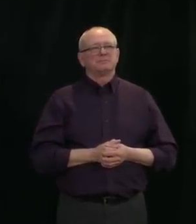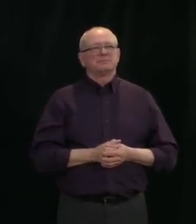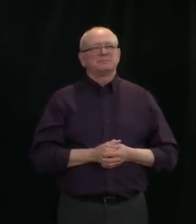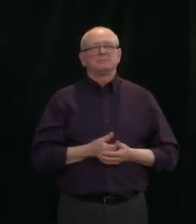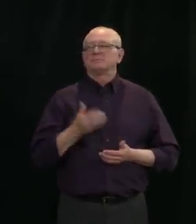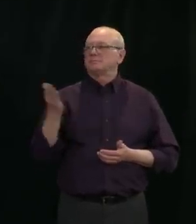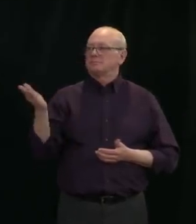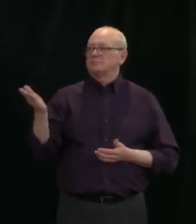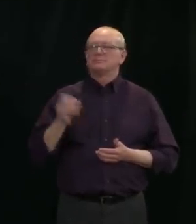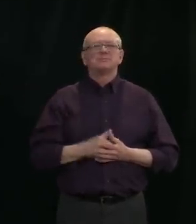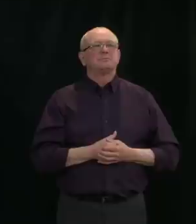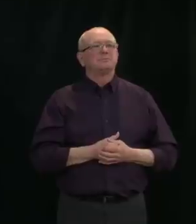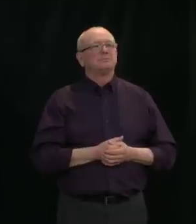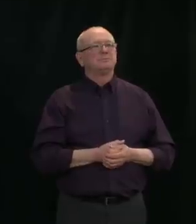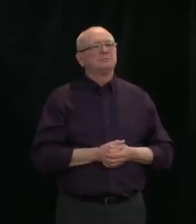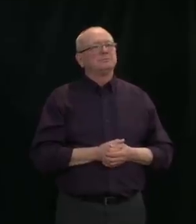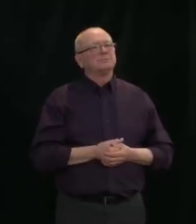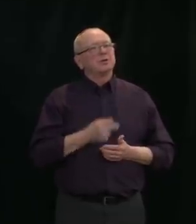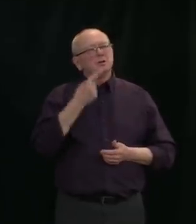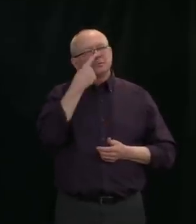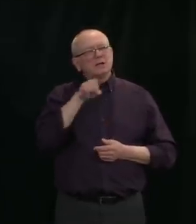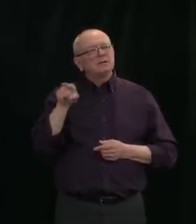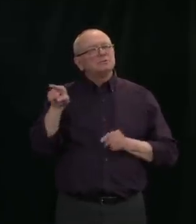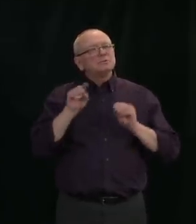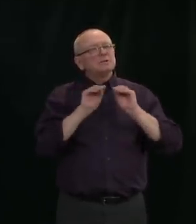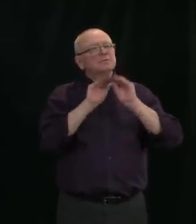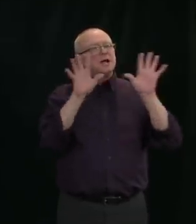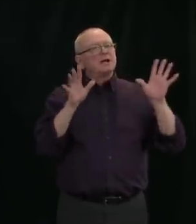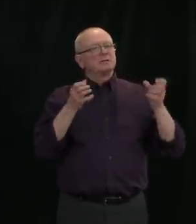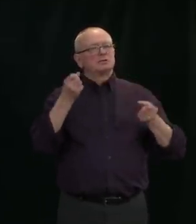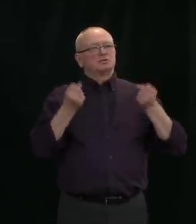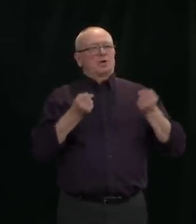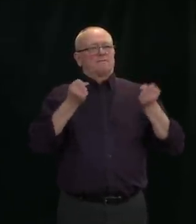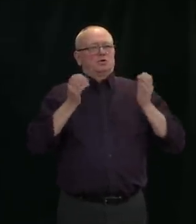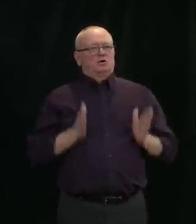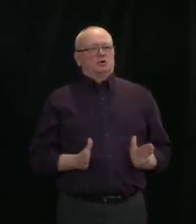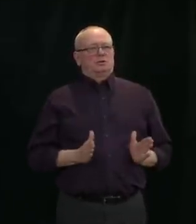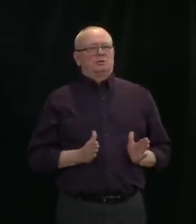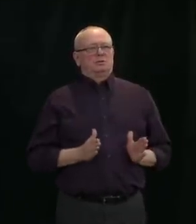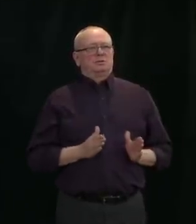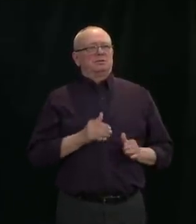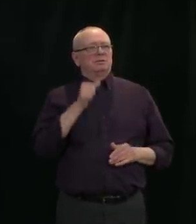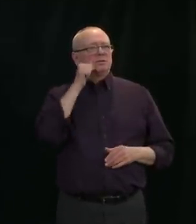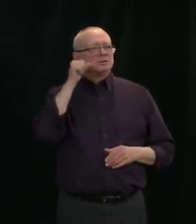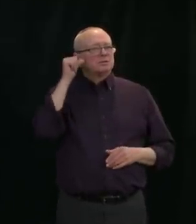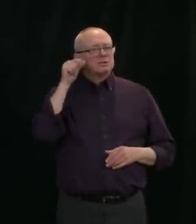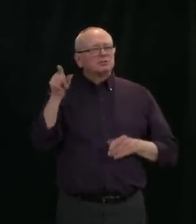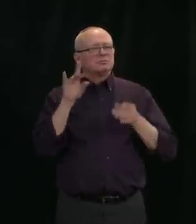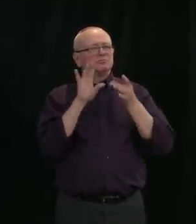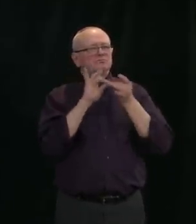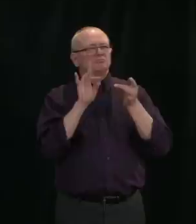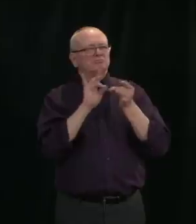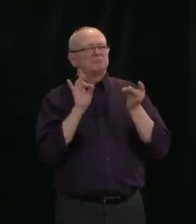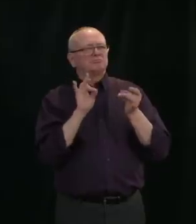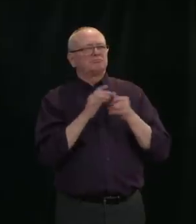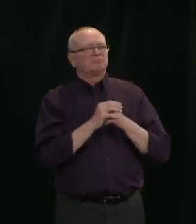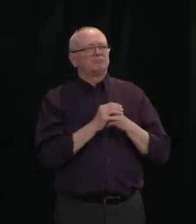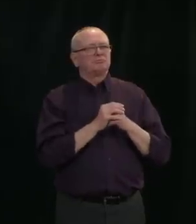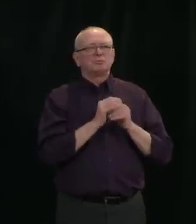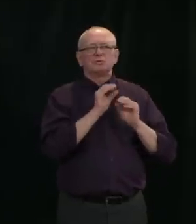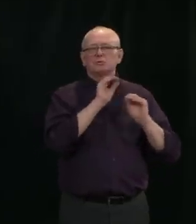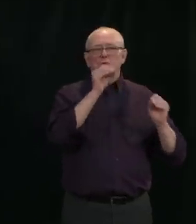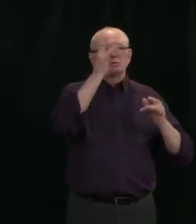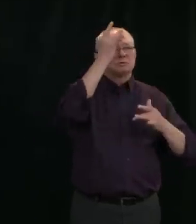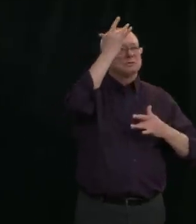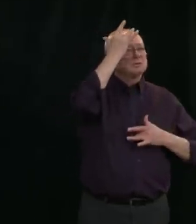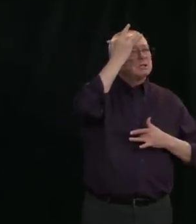the rules for driving in a vehicle? Yesterday you said non-symptomatic people who are not under mandatory self-isolation would not be